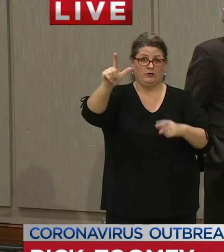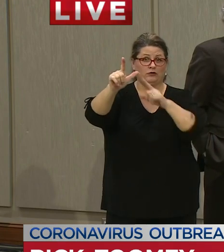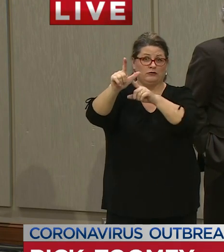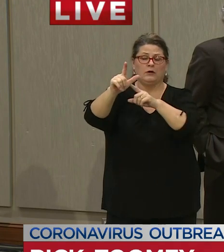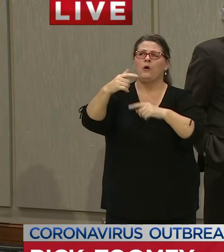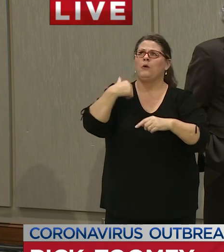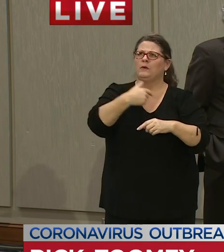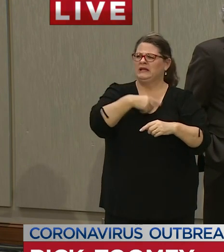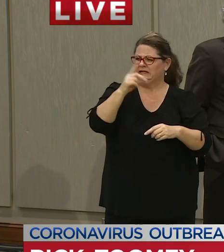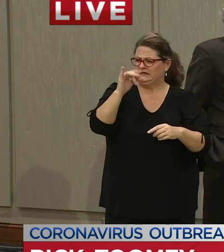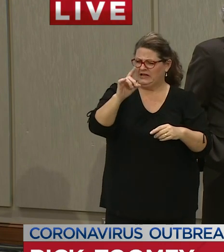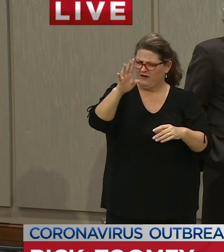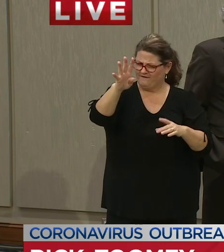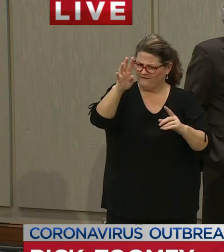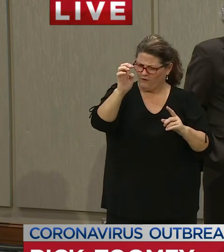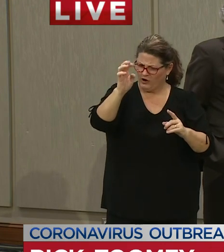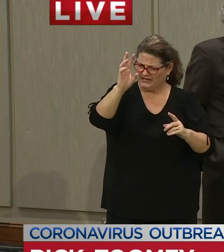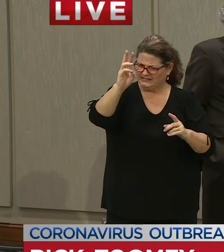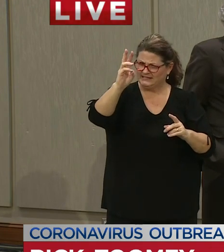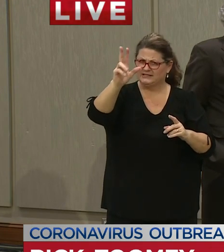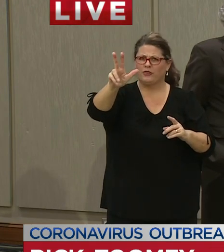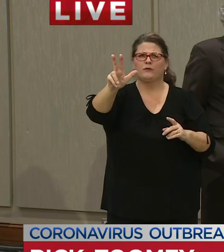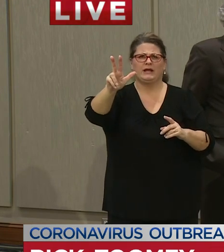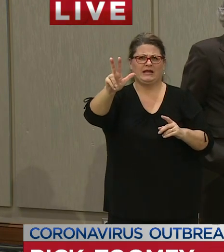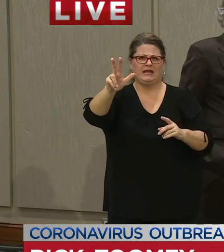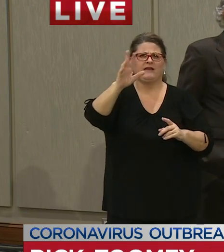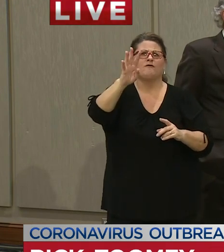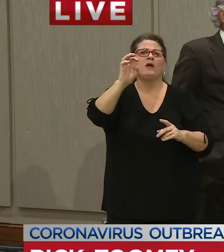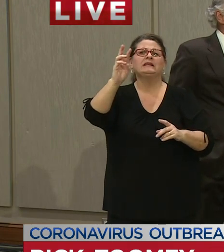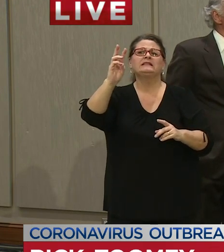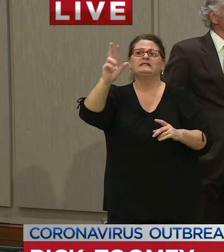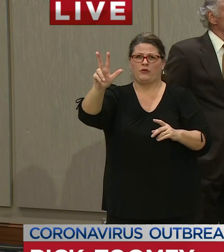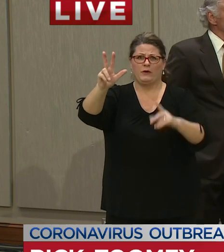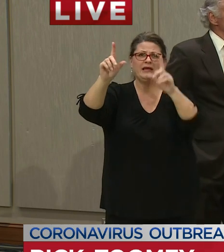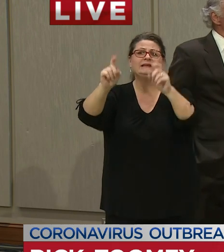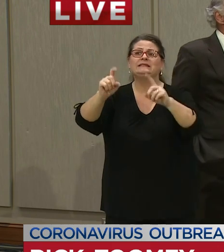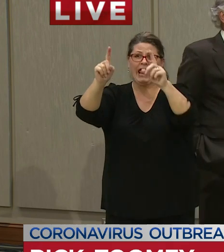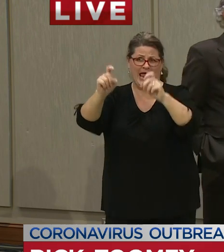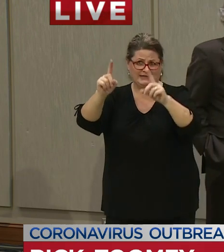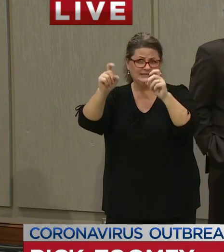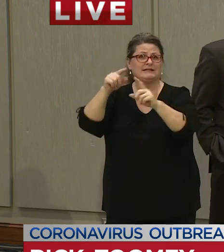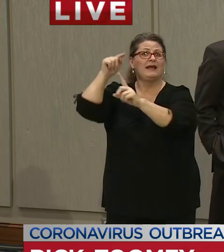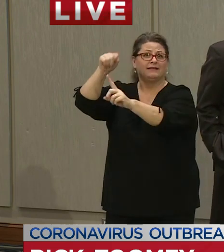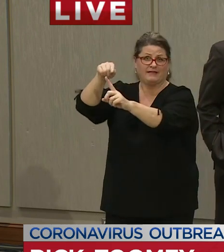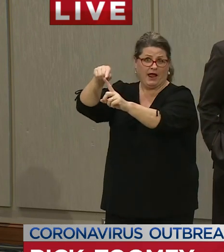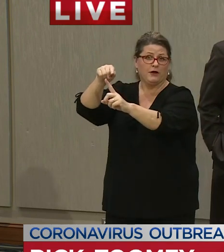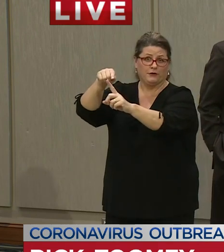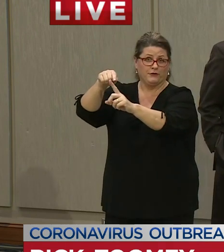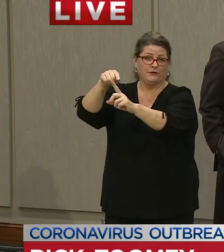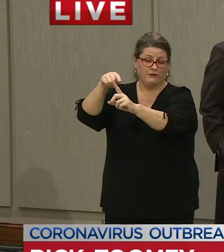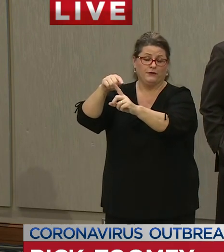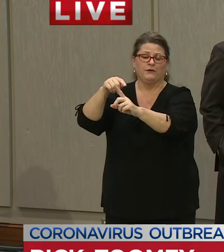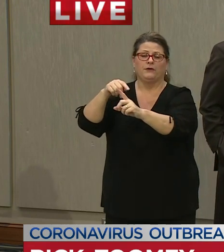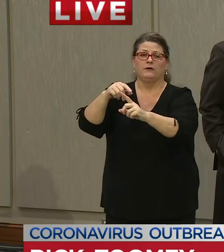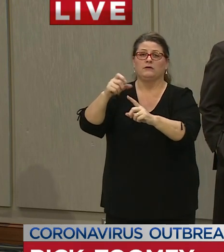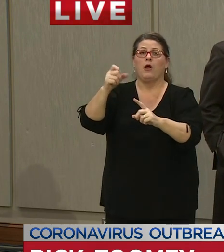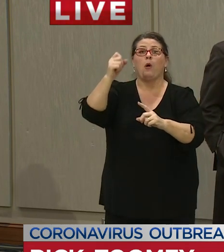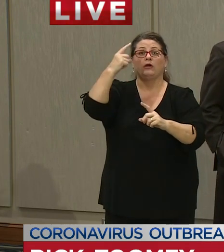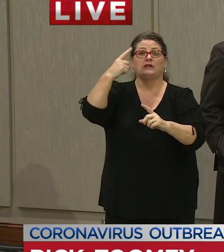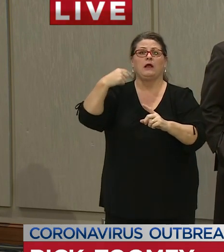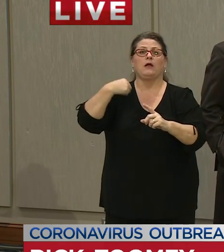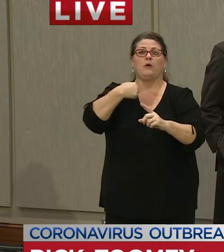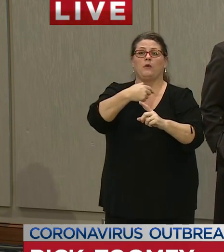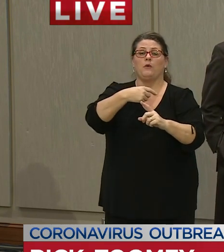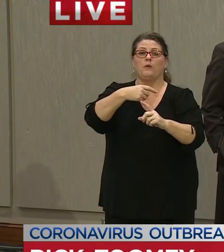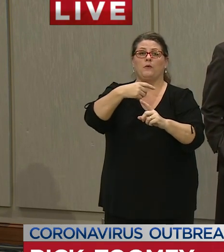460 463 tests and that was again under the rubric of